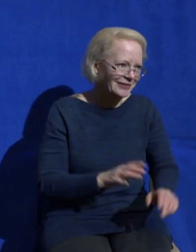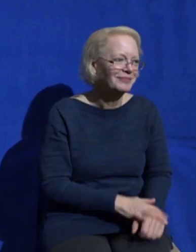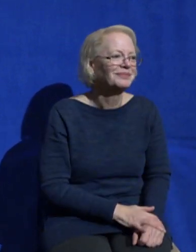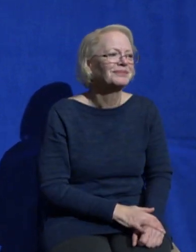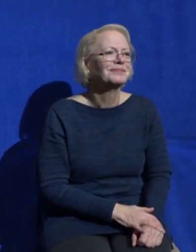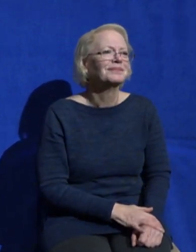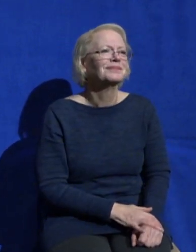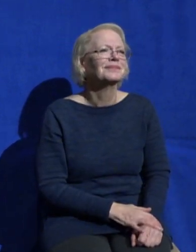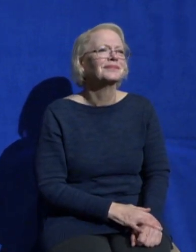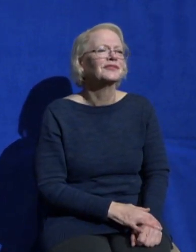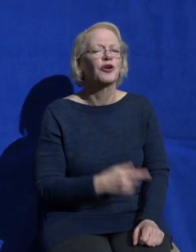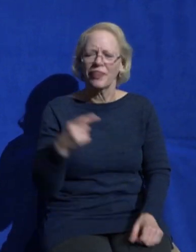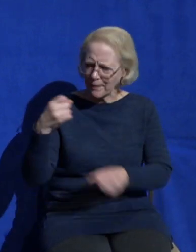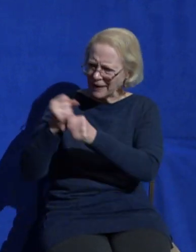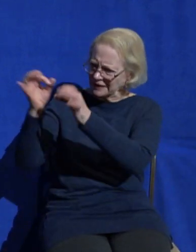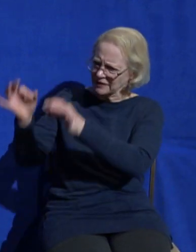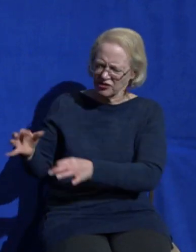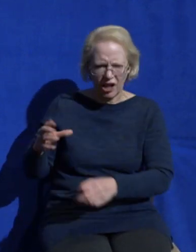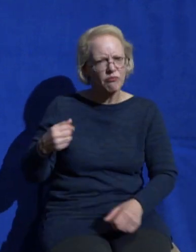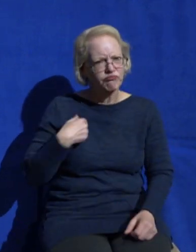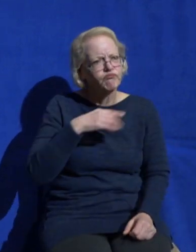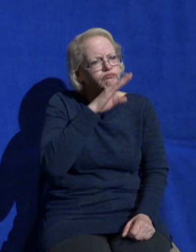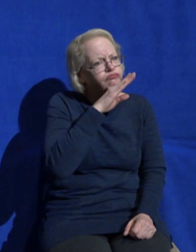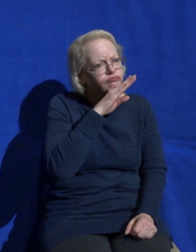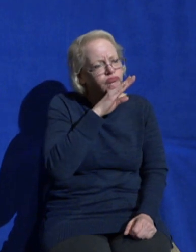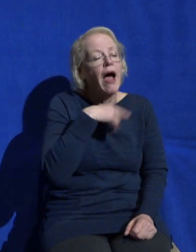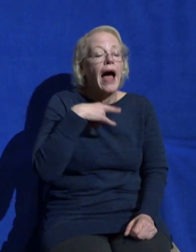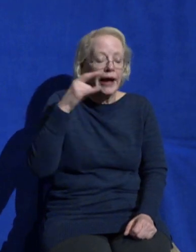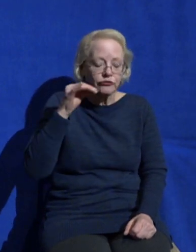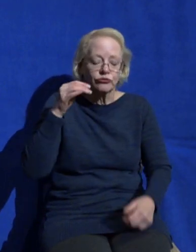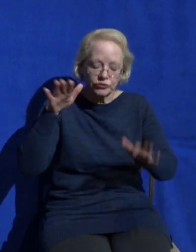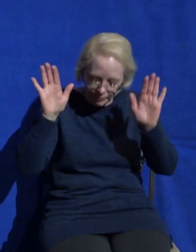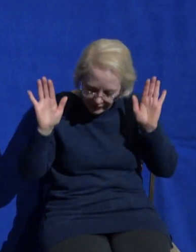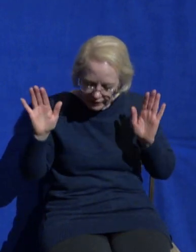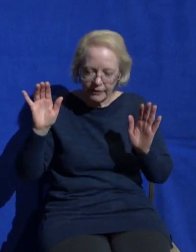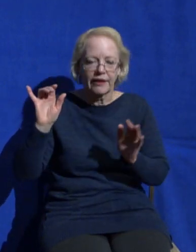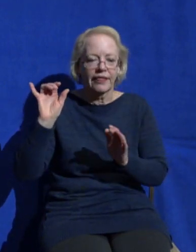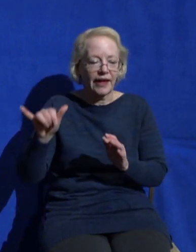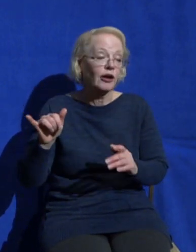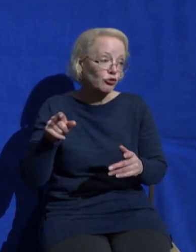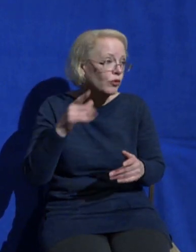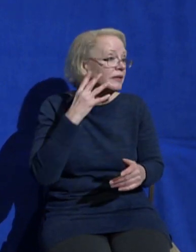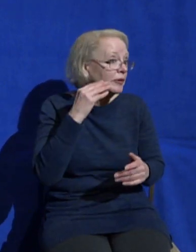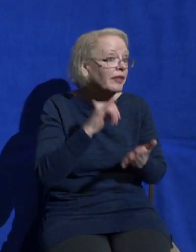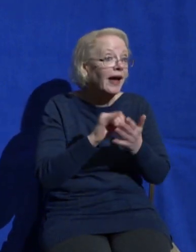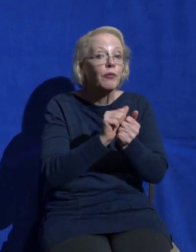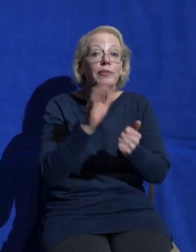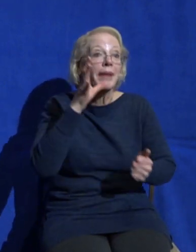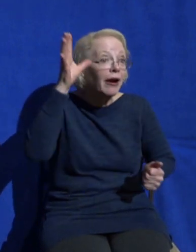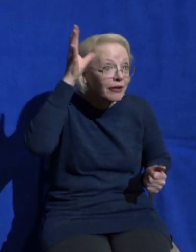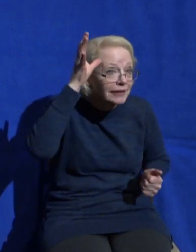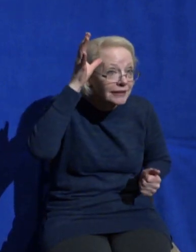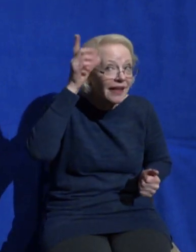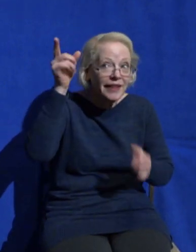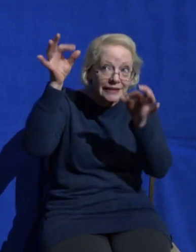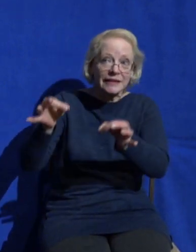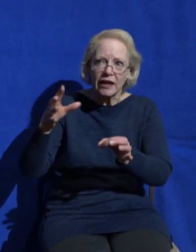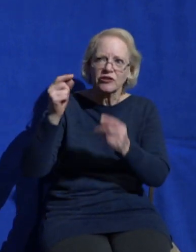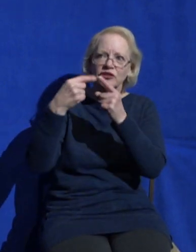frustrated and had to submit to that decision so kids you've experienced it before with your parents we've experienced it in our jobs or in our marriage we all know what